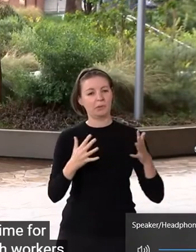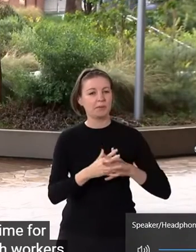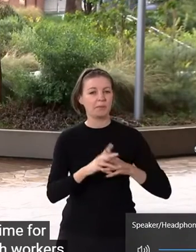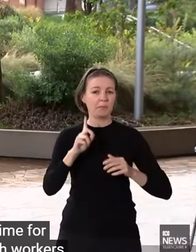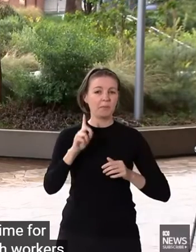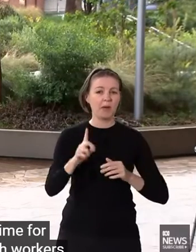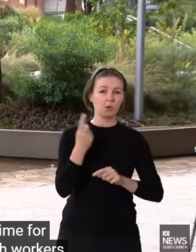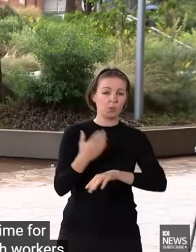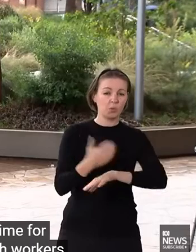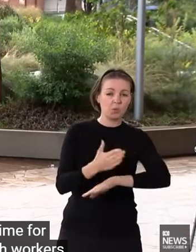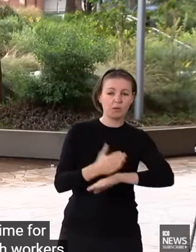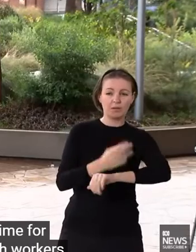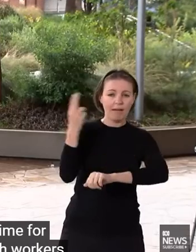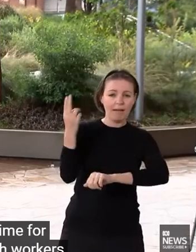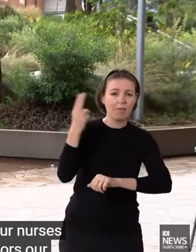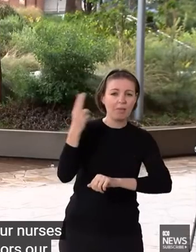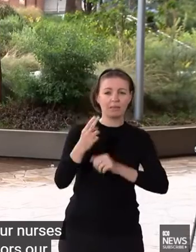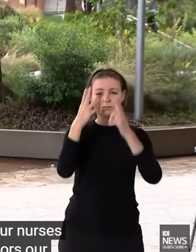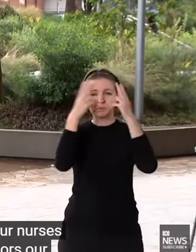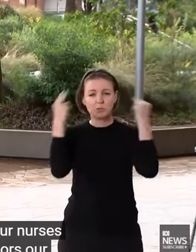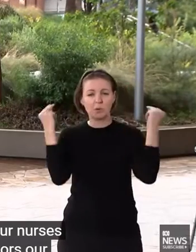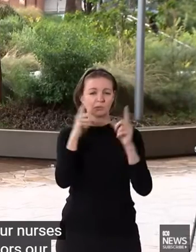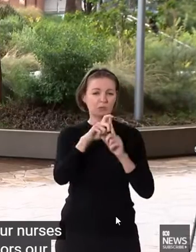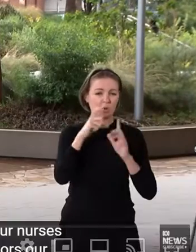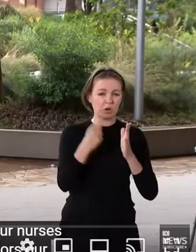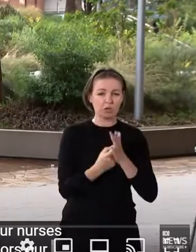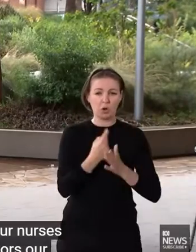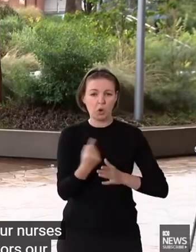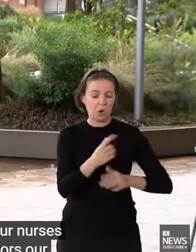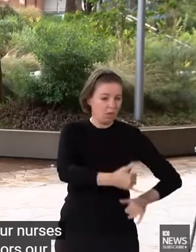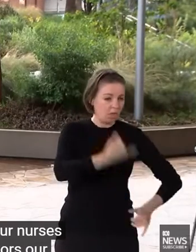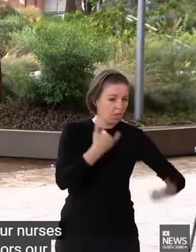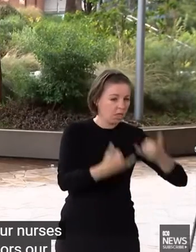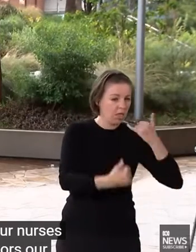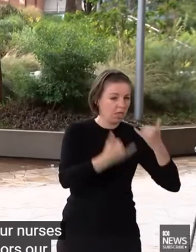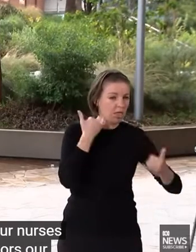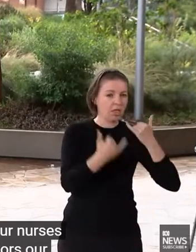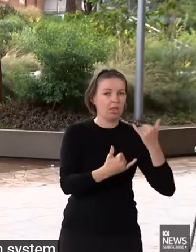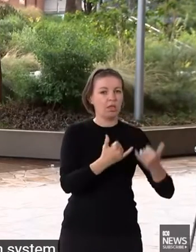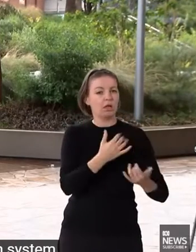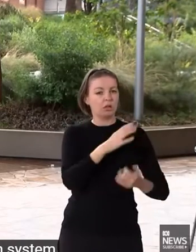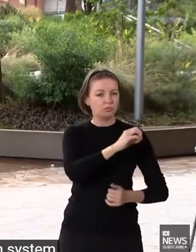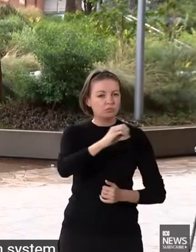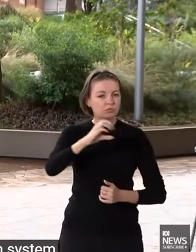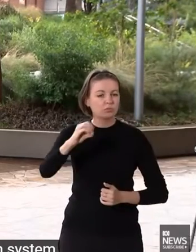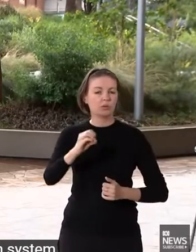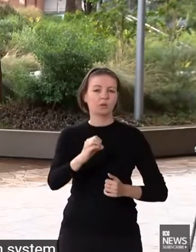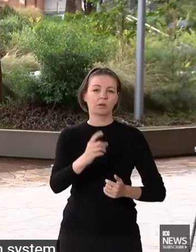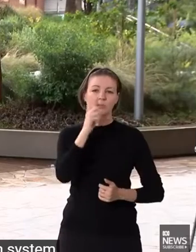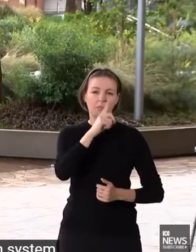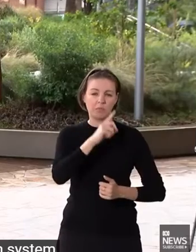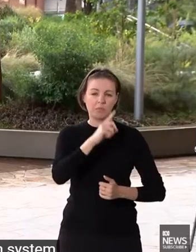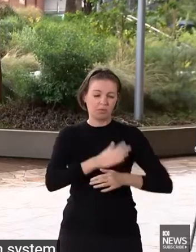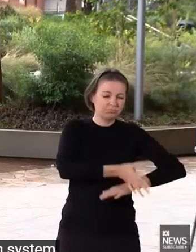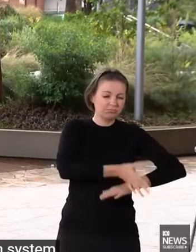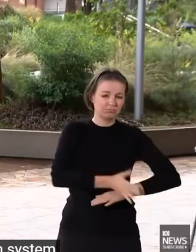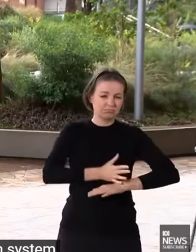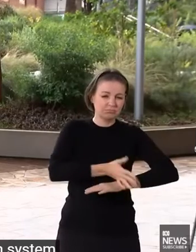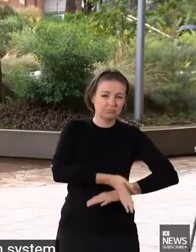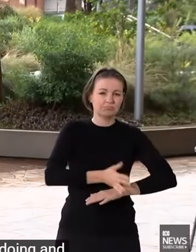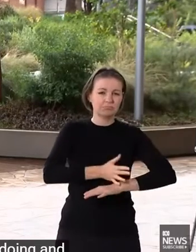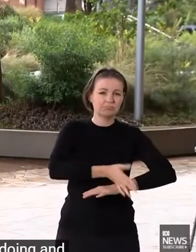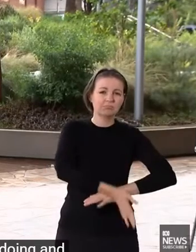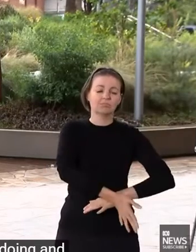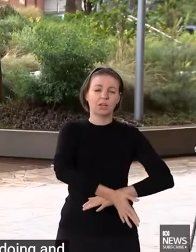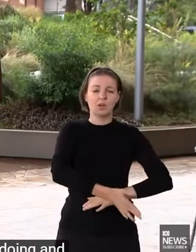our paramedics, our doctors, our nurses, our triple-O call operators, our cleaners in our health system, every single person is